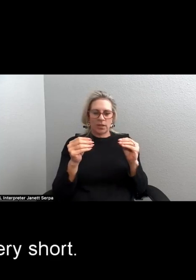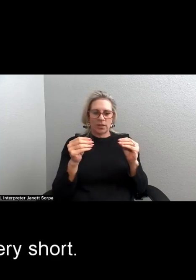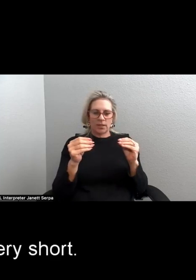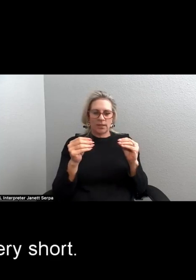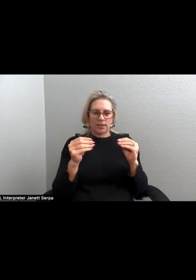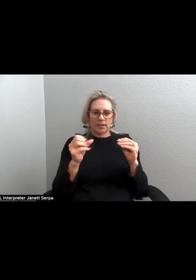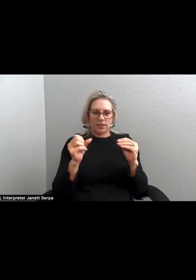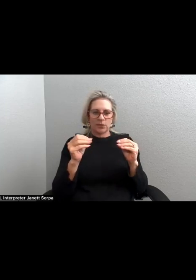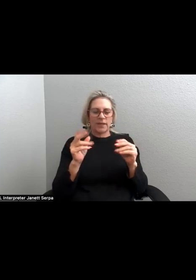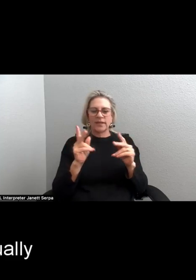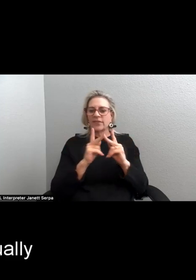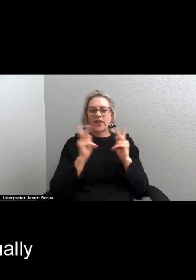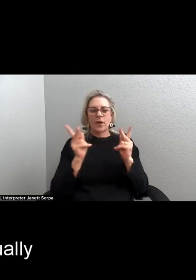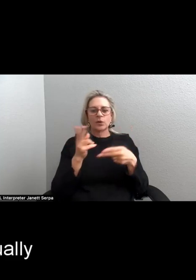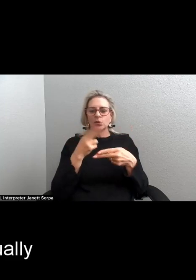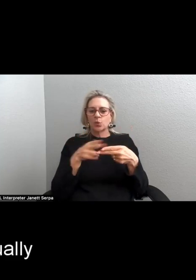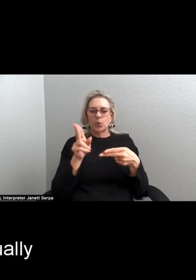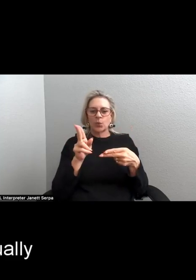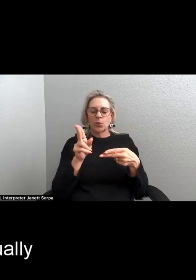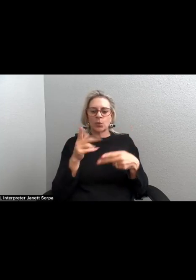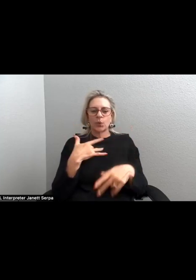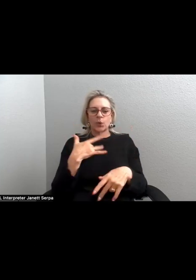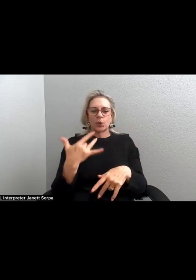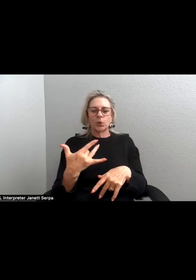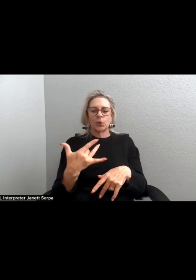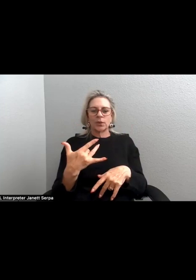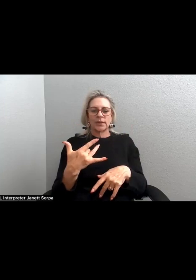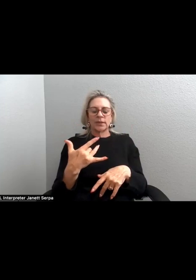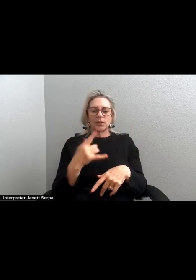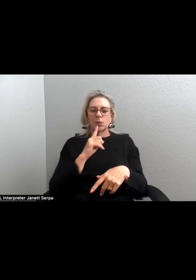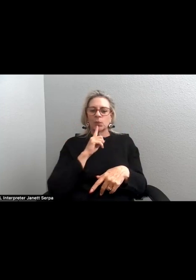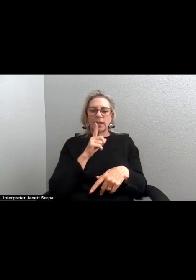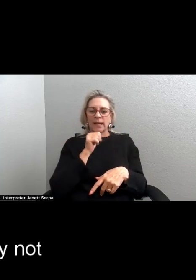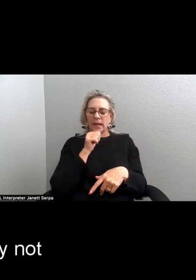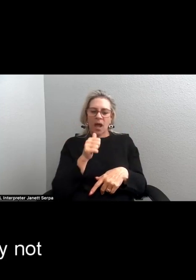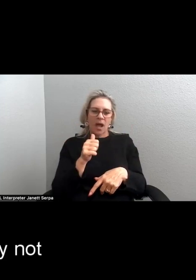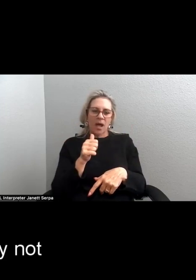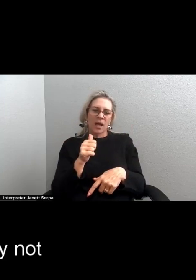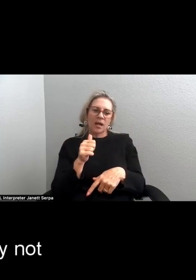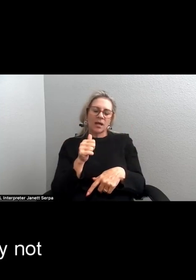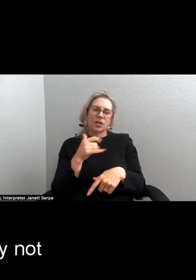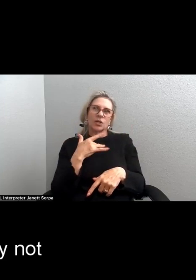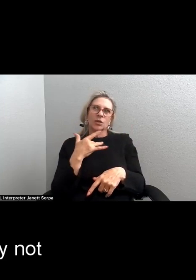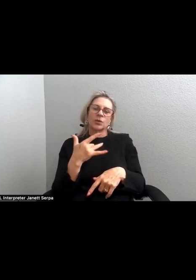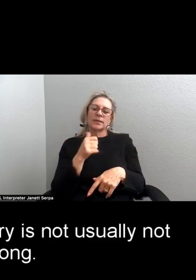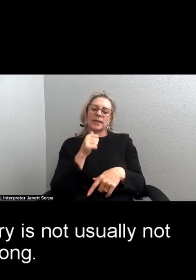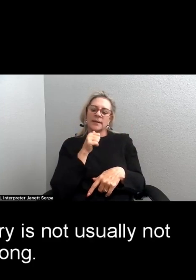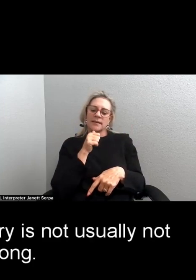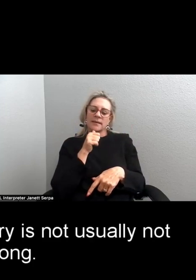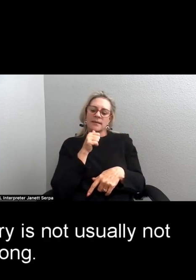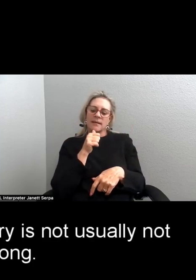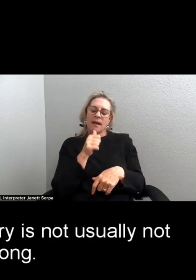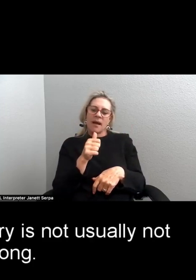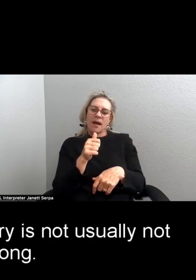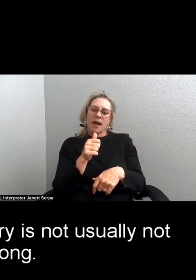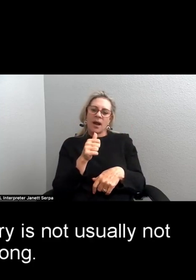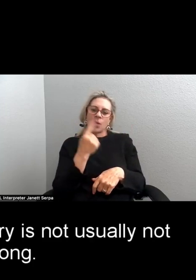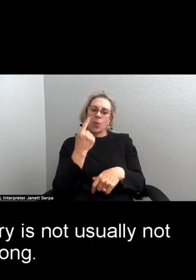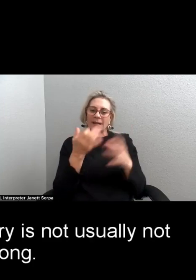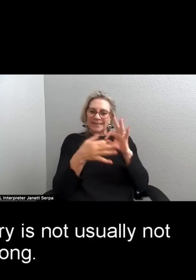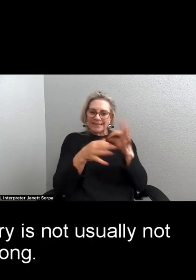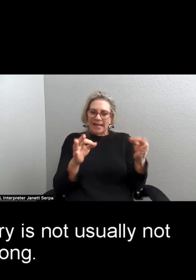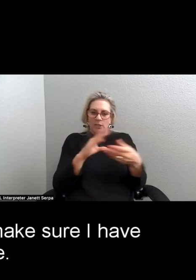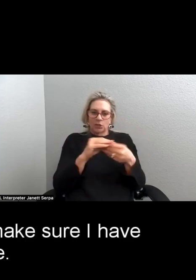It's very short. It won't be usually not very long. one-sentence story is